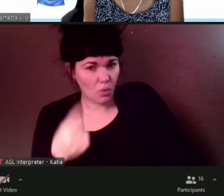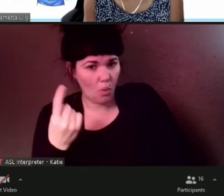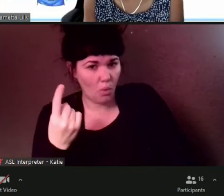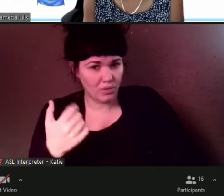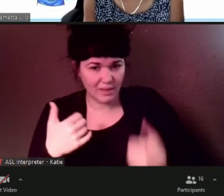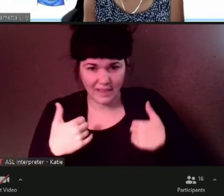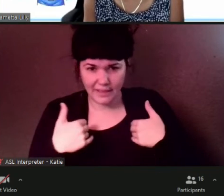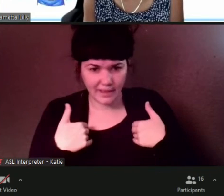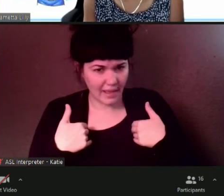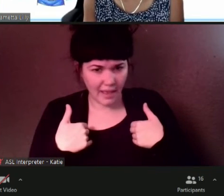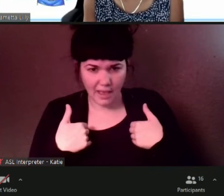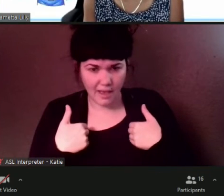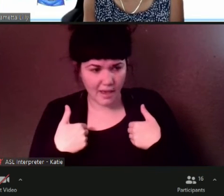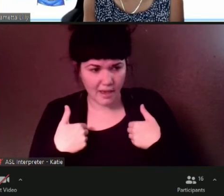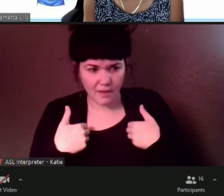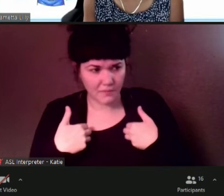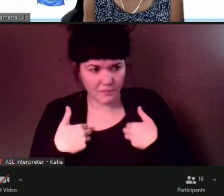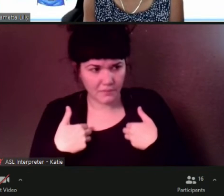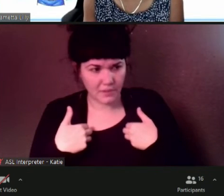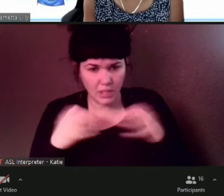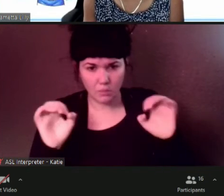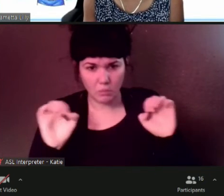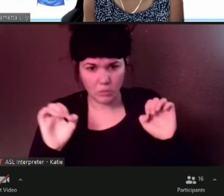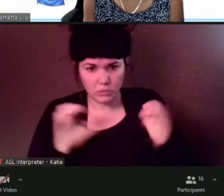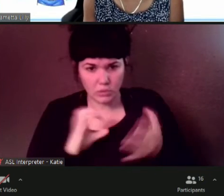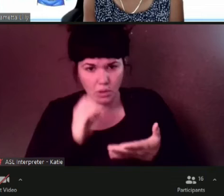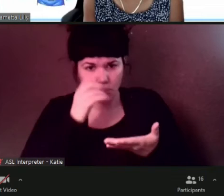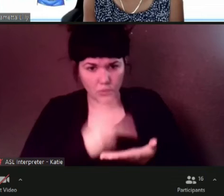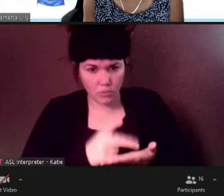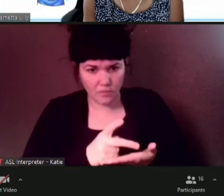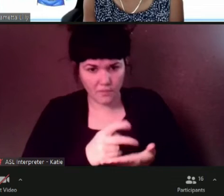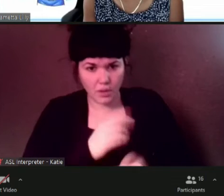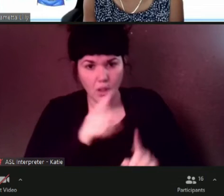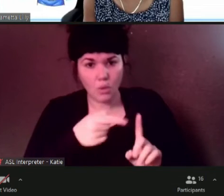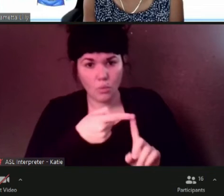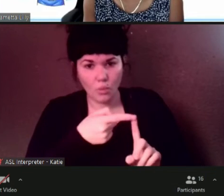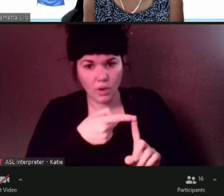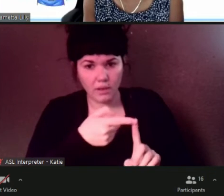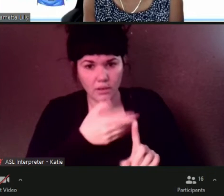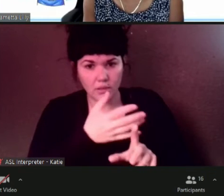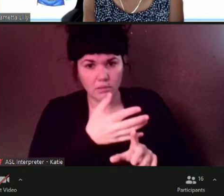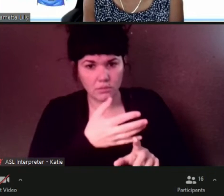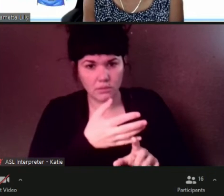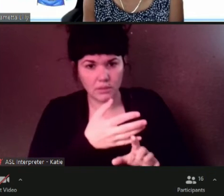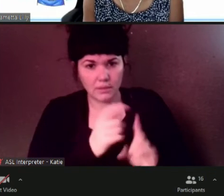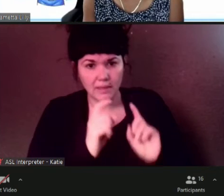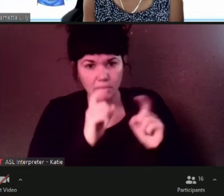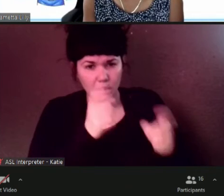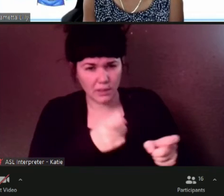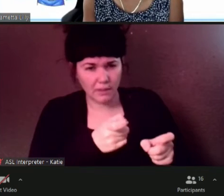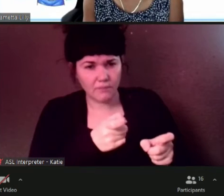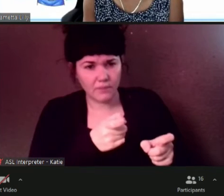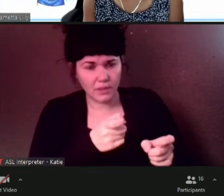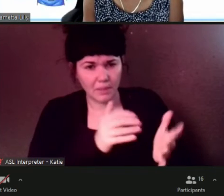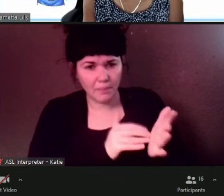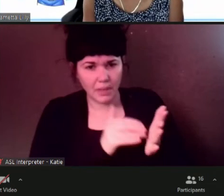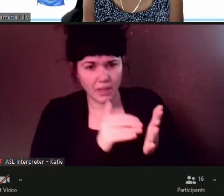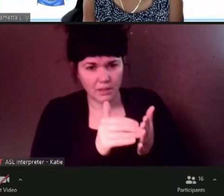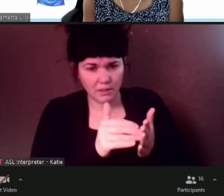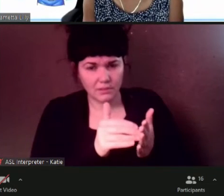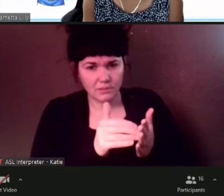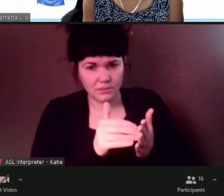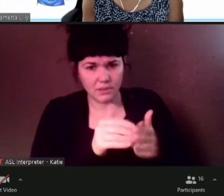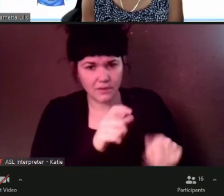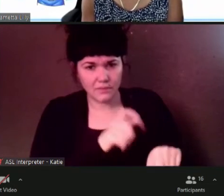without incident what makes people that that makes people that makes many people hesitant to